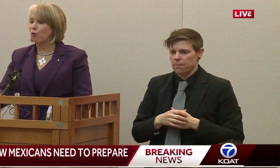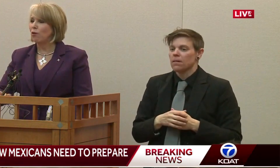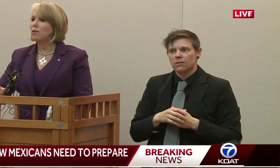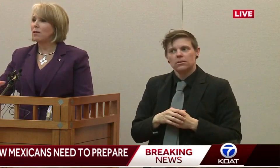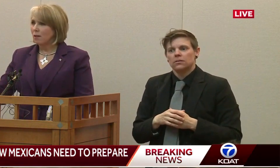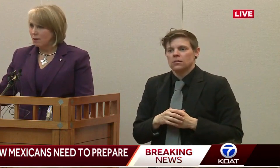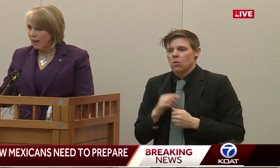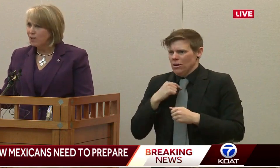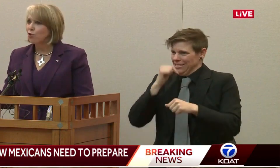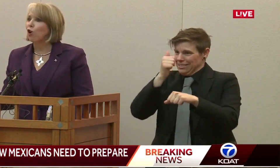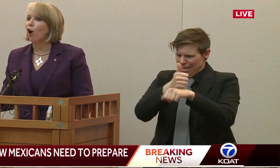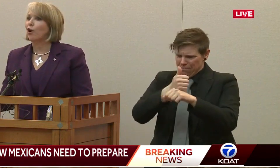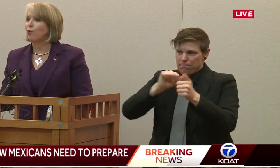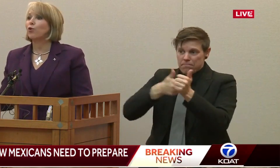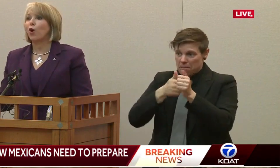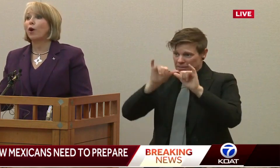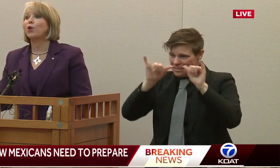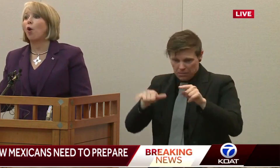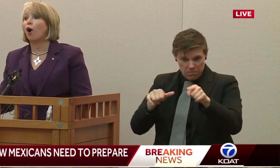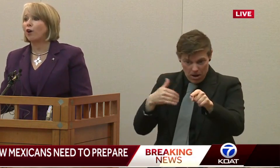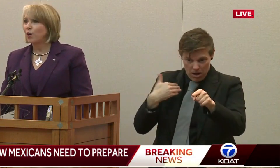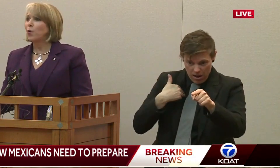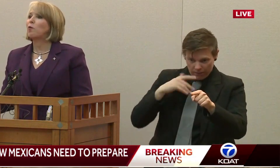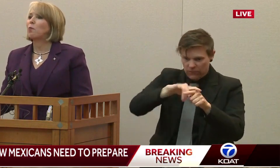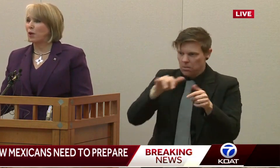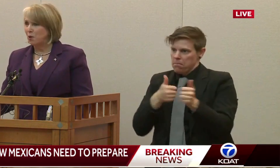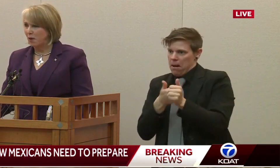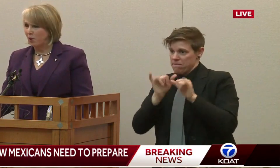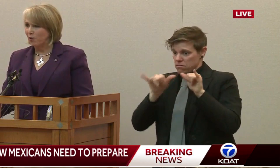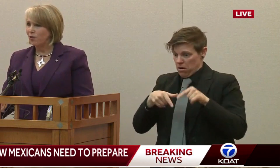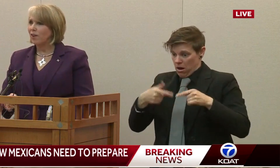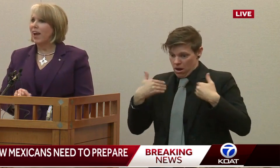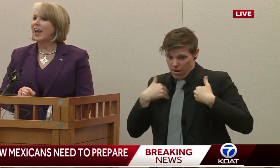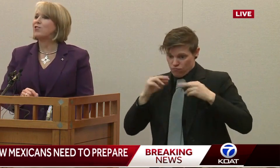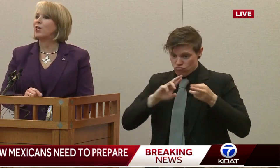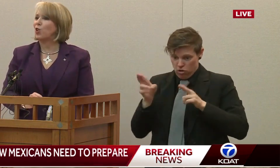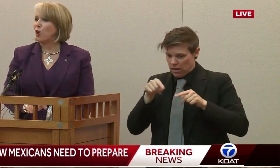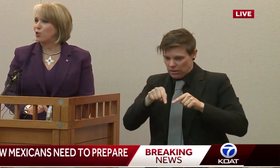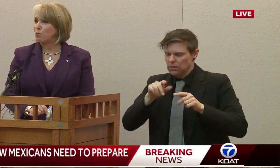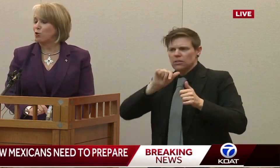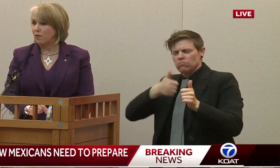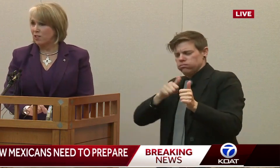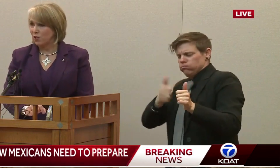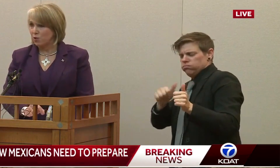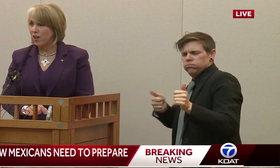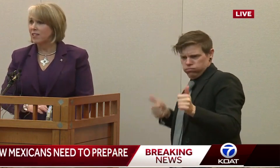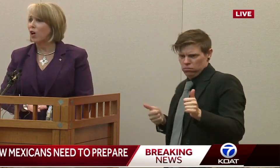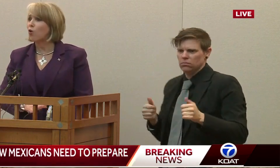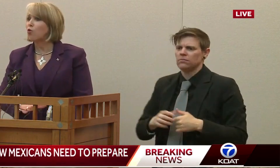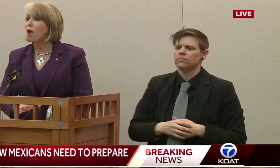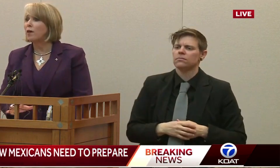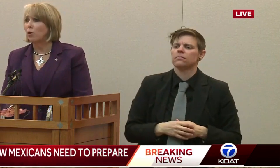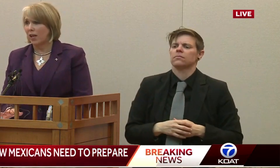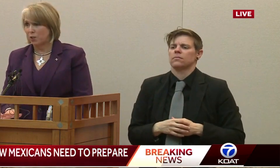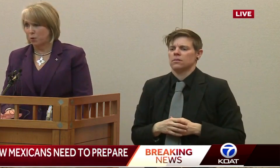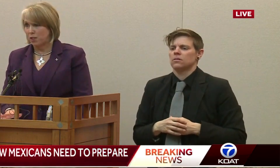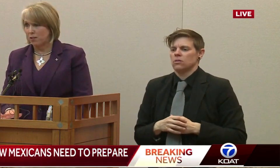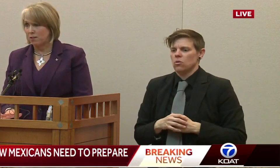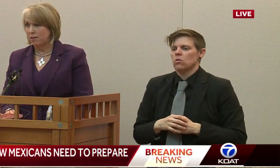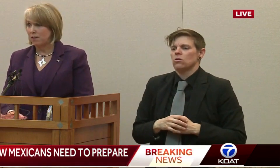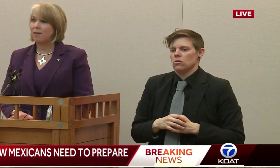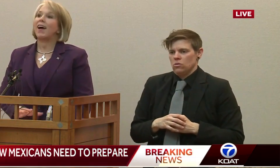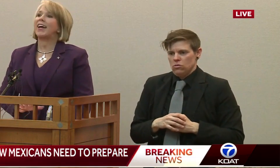issue with a school, the National Guard will know where you are. We will bring you meals. Aging and Long Term Services, which has incredible